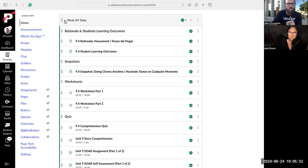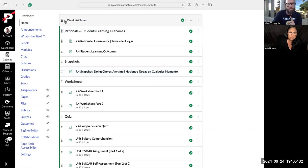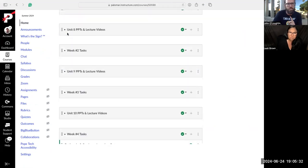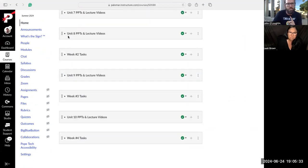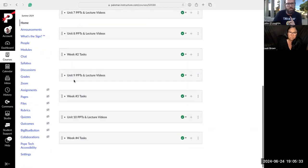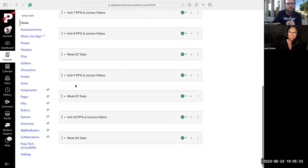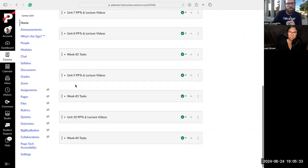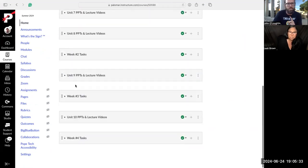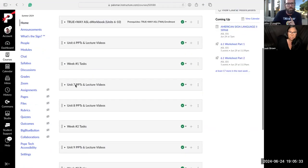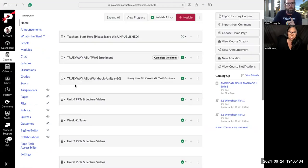going on here.